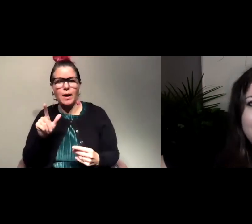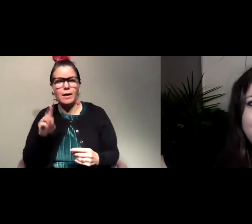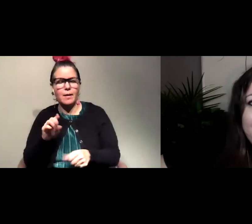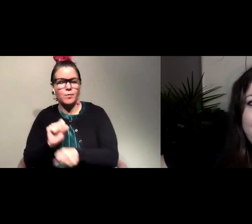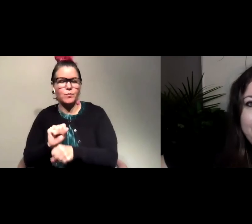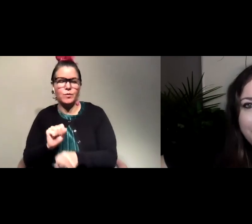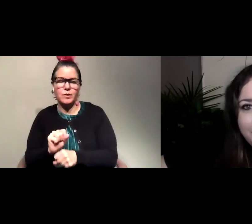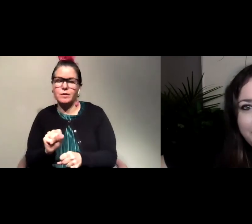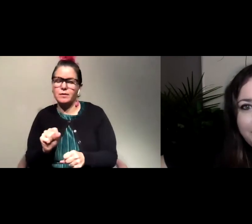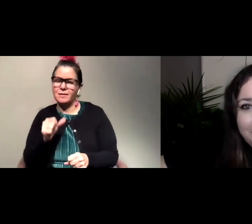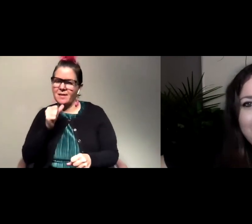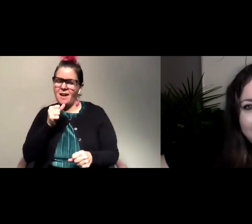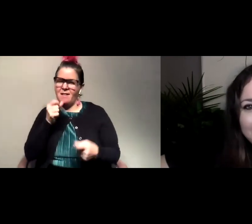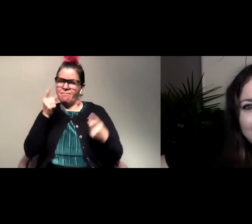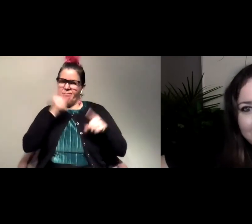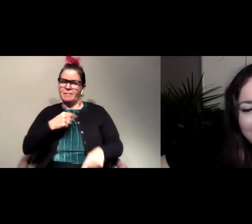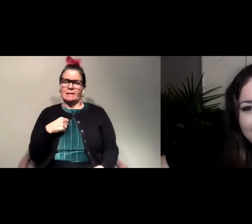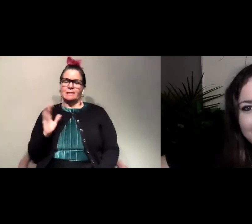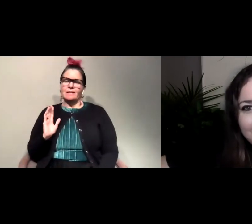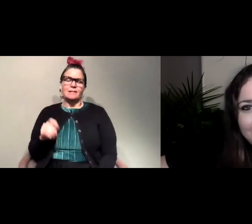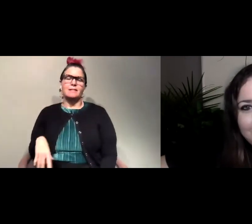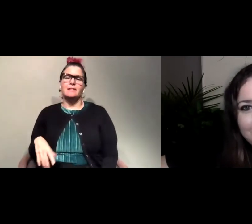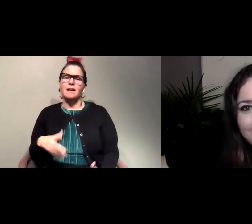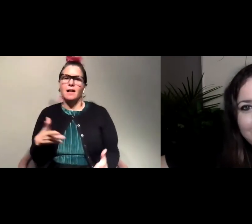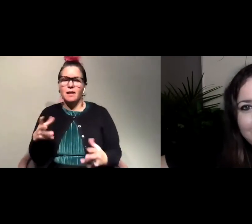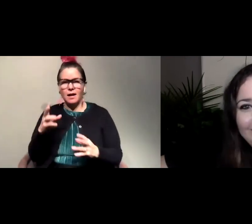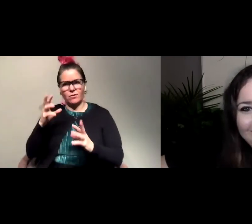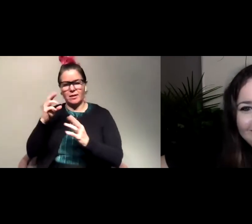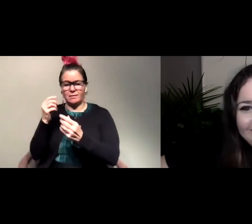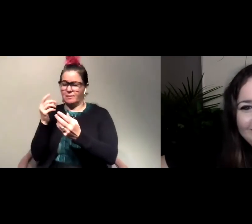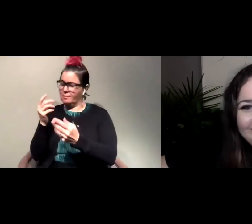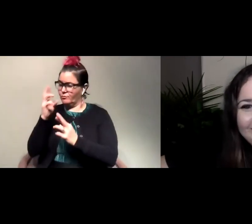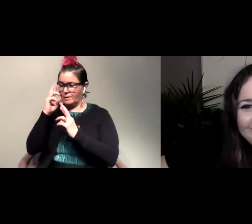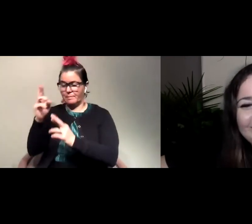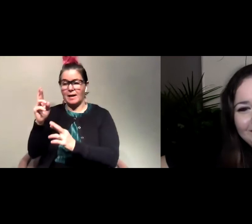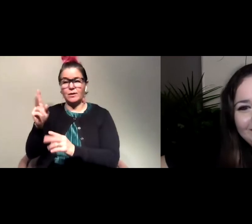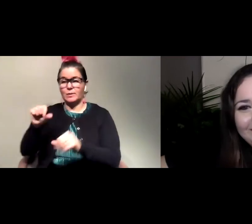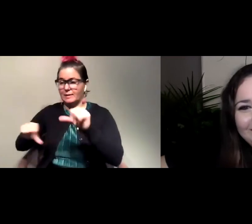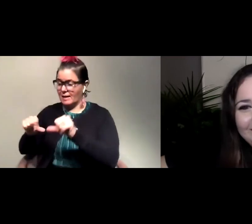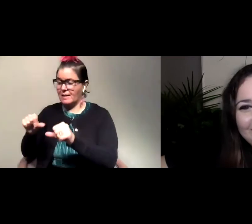work, which was totally not for me. Um, so much respect to scientists who where that's their jam and that's what they want to do all day,